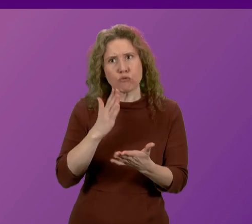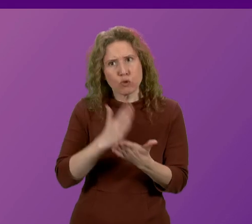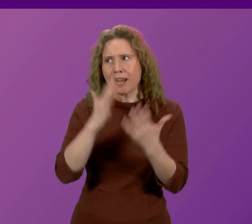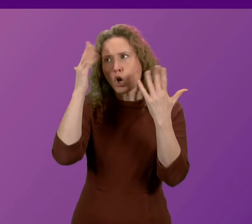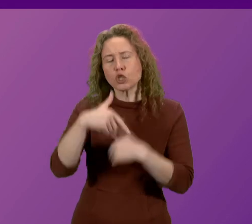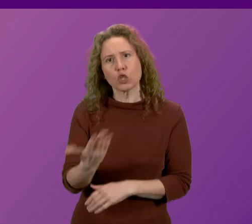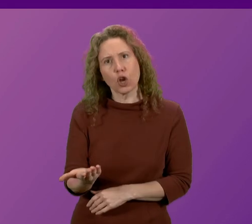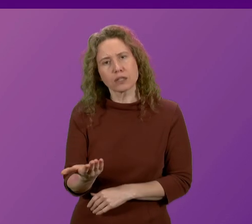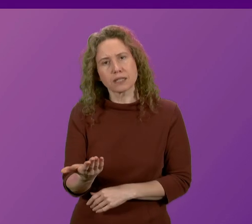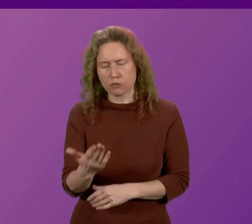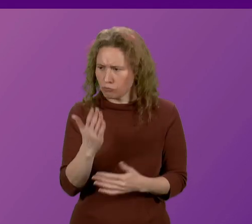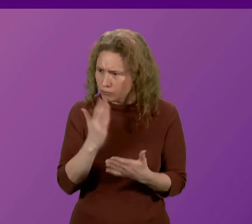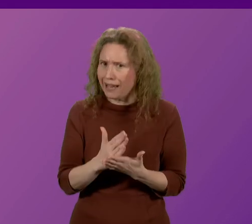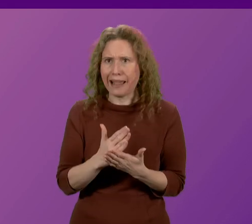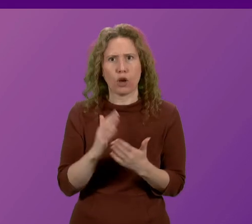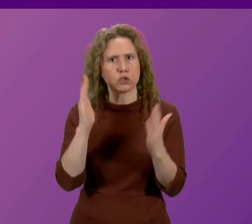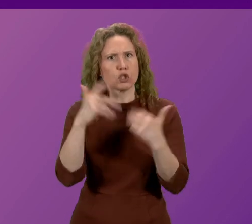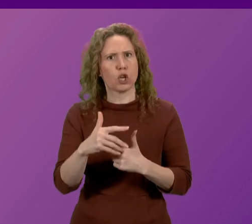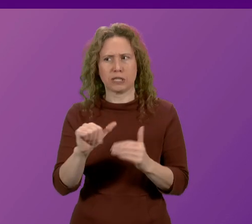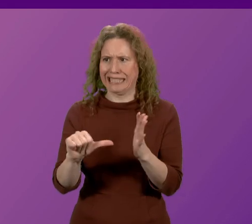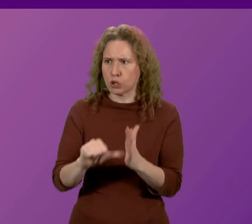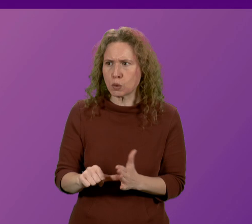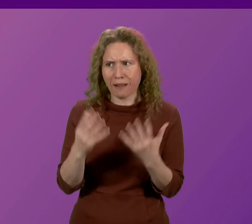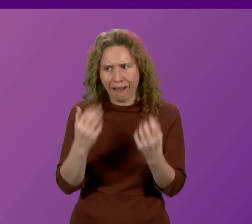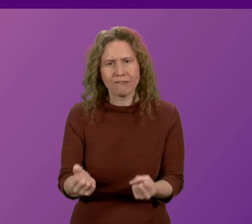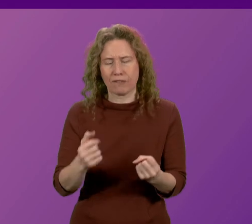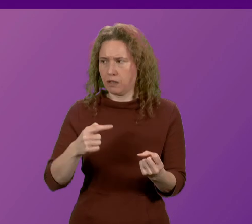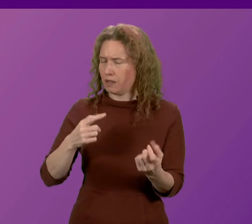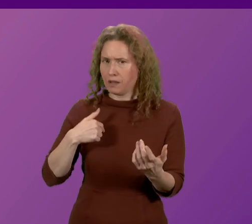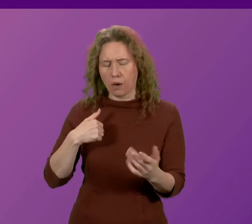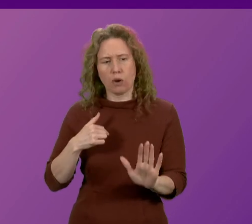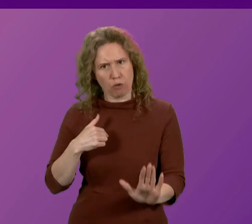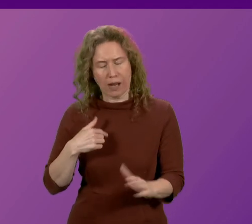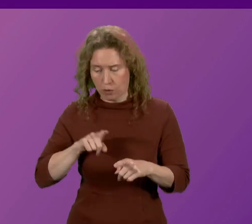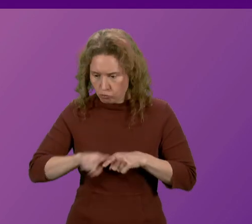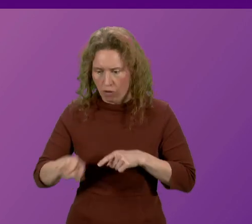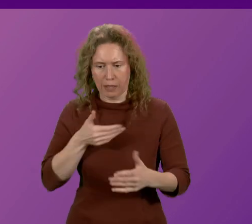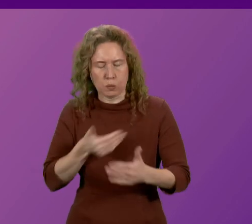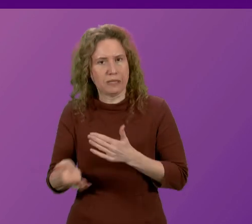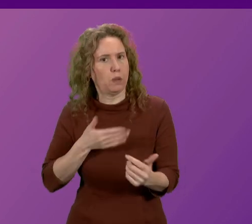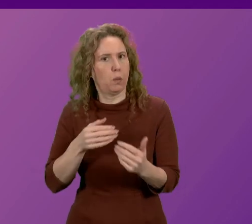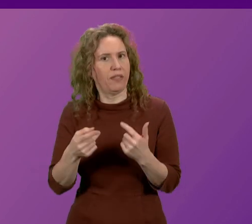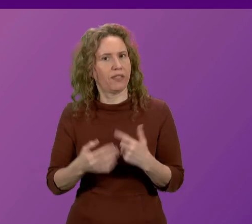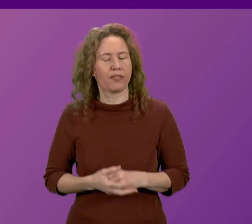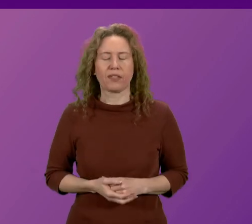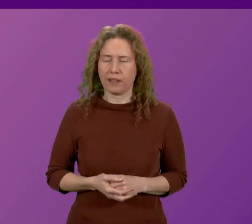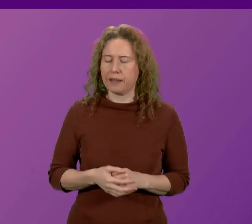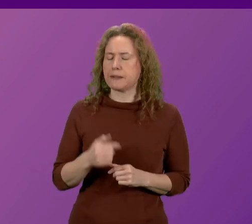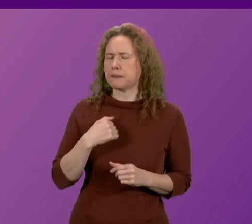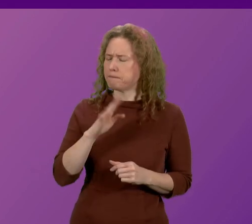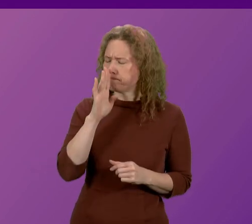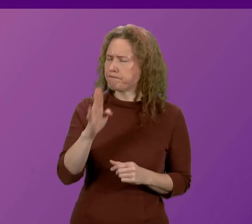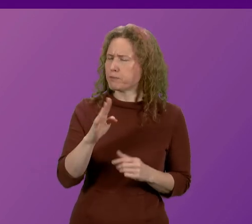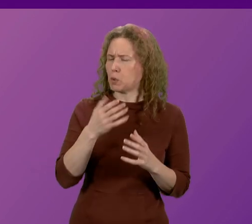the issues. They are deeply concerned by the issues that we are working to wrestle with. Now, what I'd say to